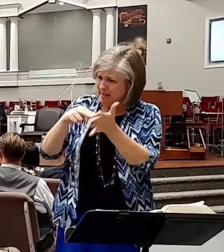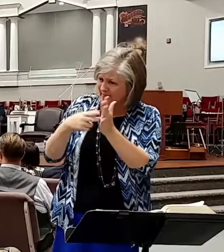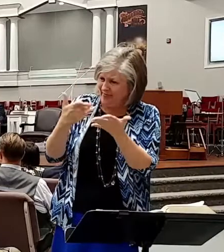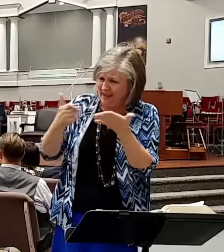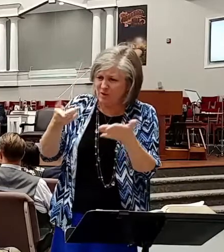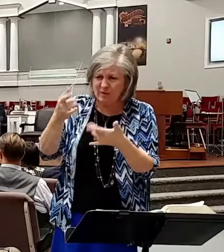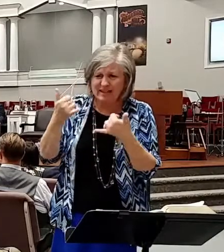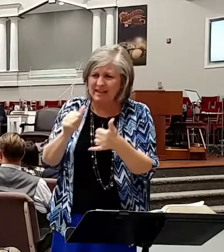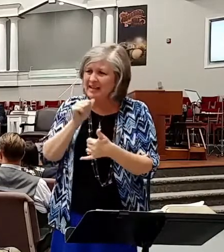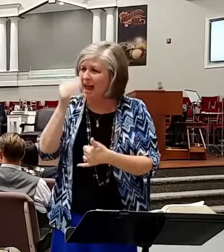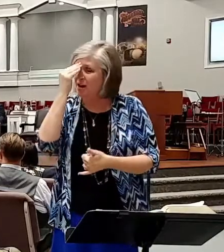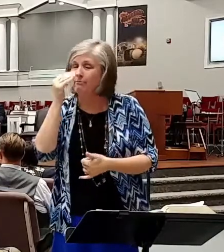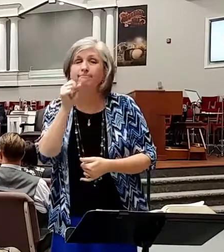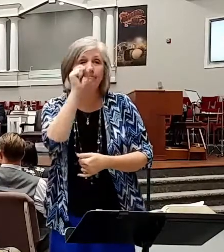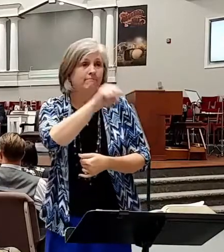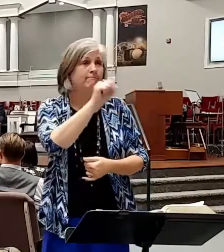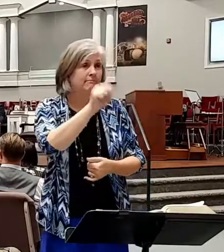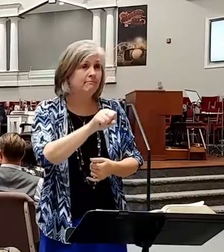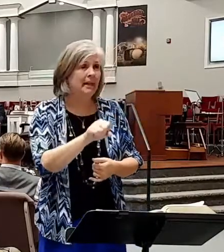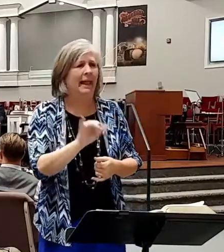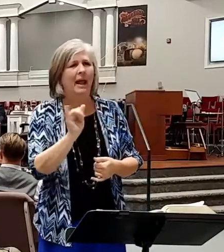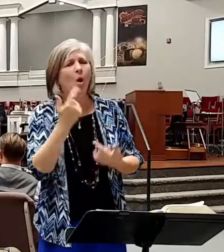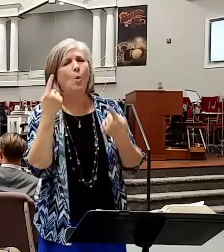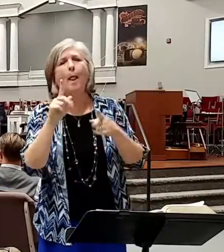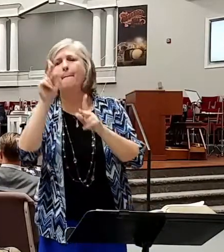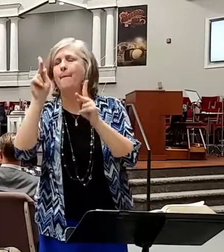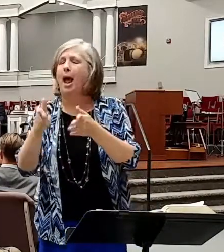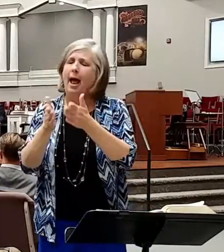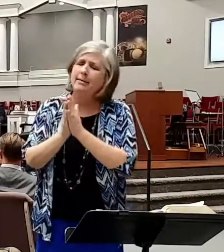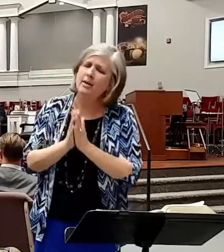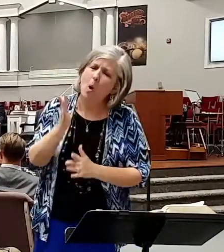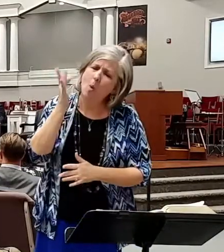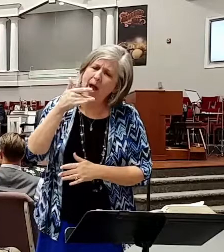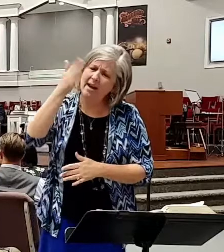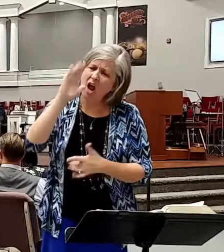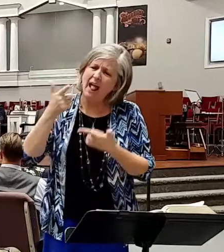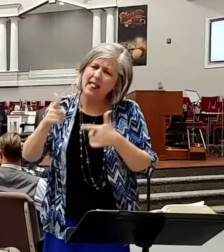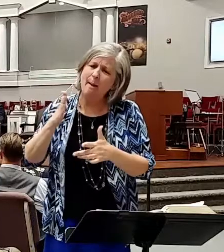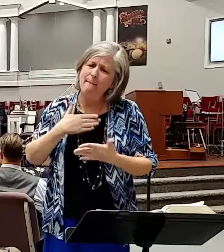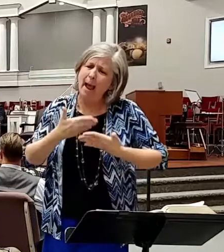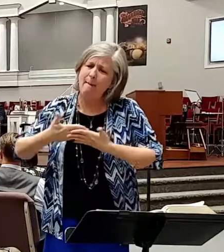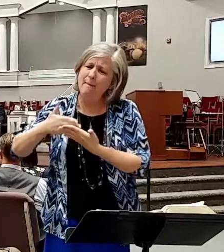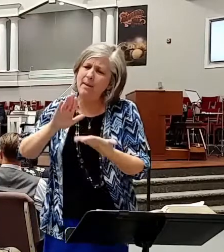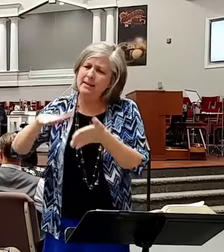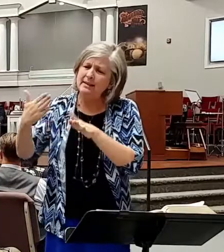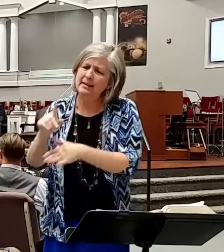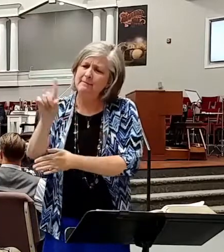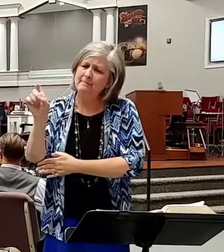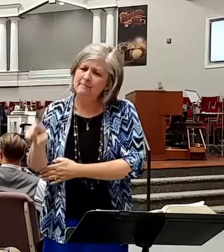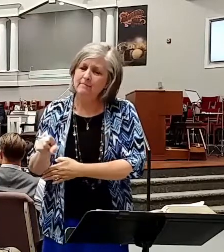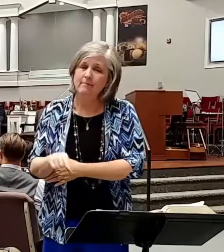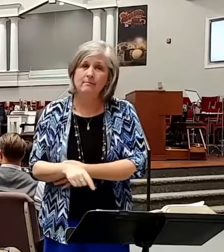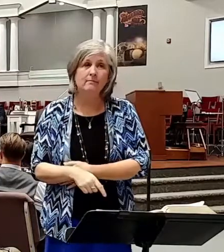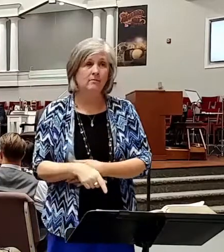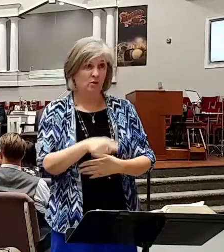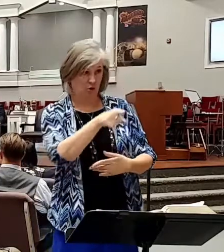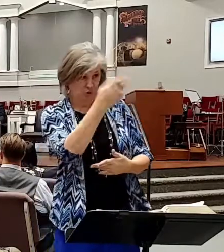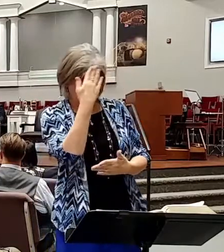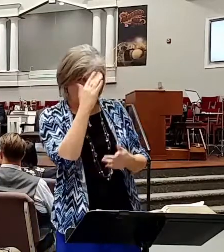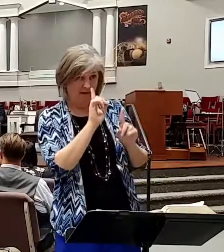know? Yeah. Like when somebody says, why did God let my baby die? You know the answer to that? No,